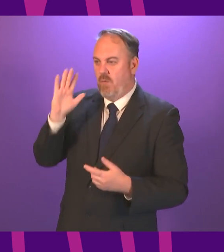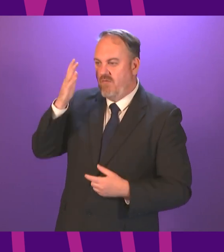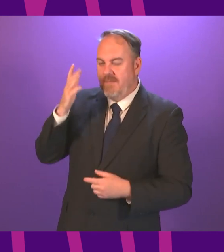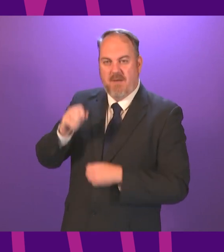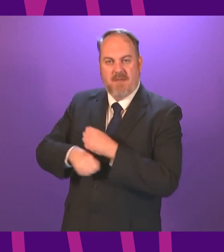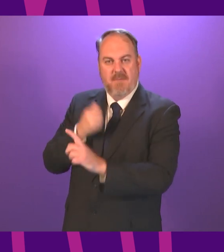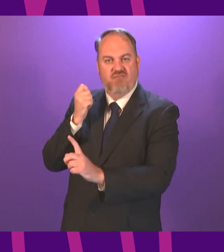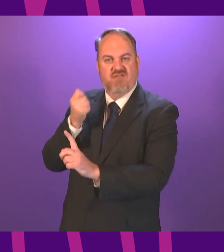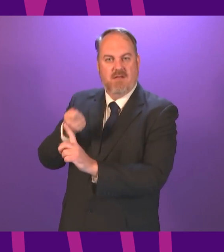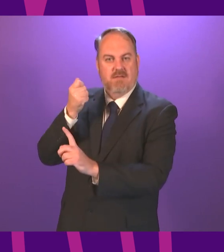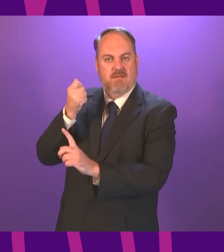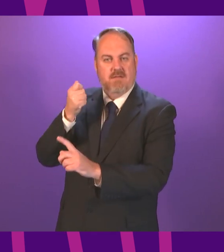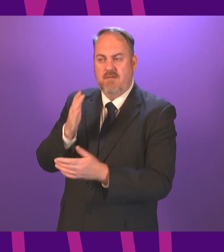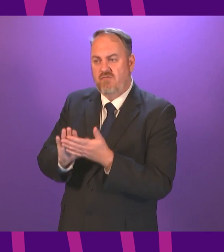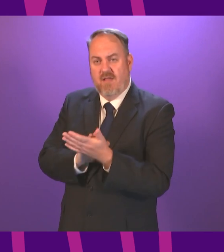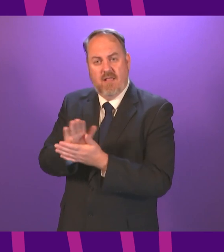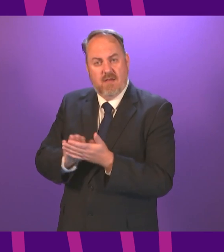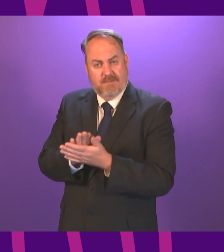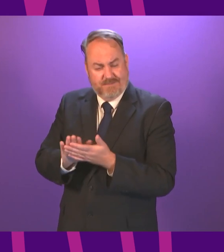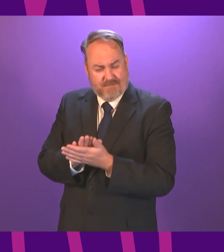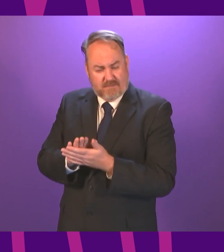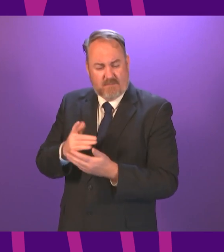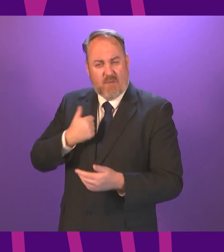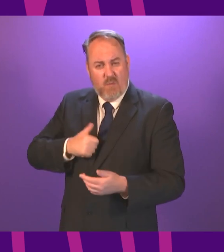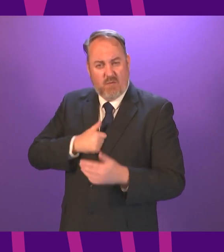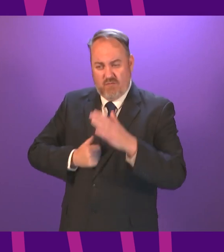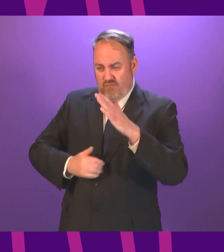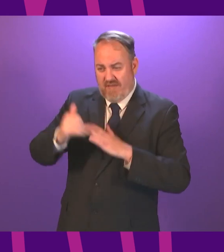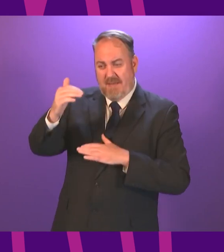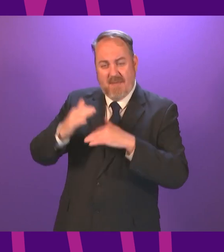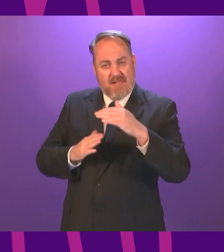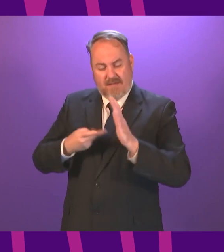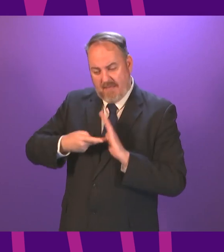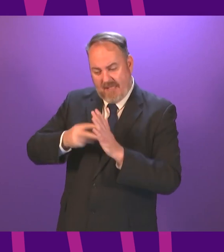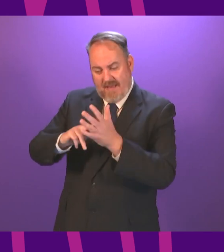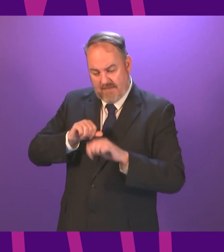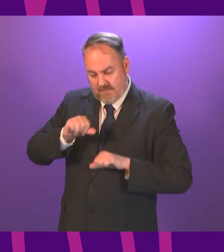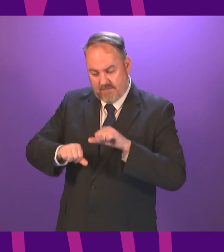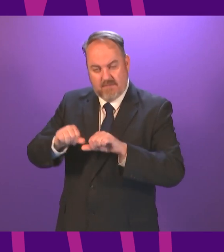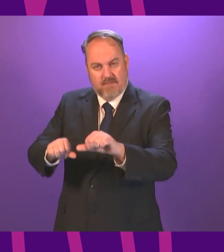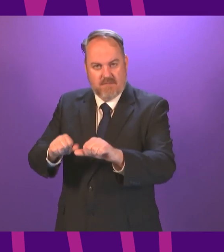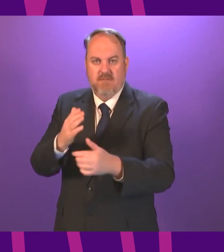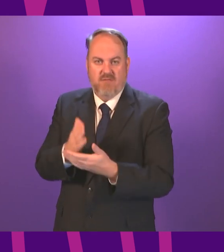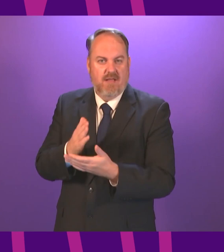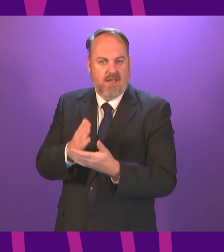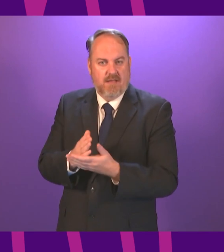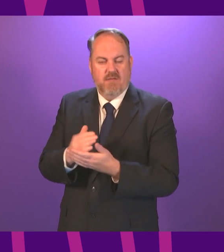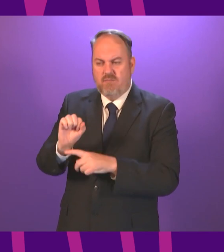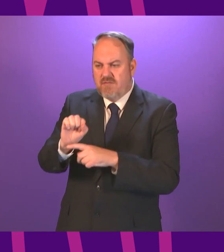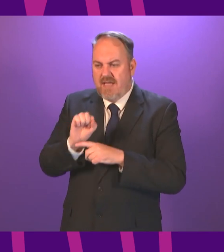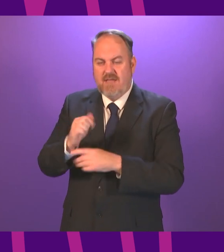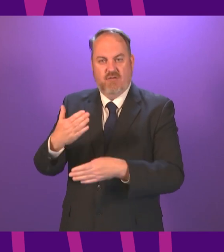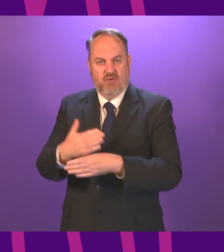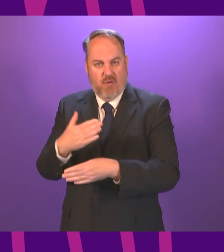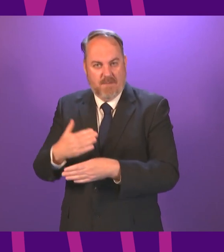we need the SNP Scottish government to back our plans to implement a rebuilding roadmap to reopen our economy sooner to protect jobs and businesses